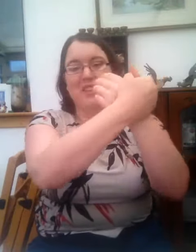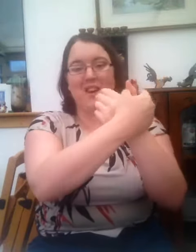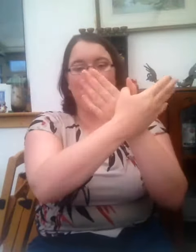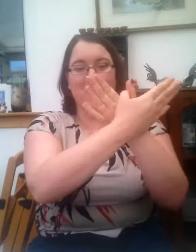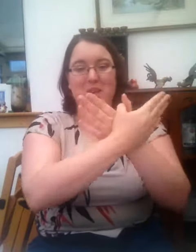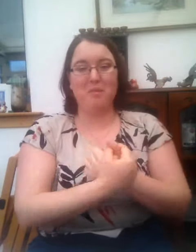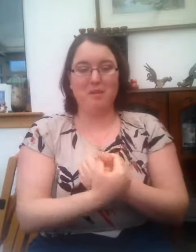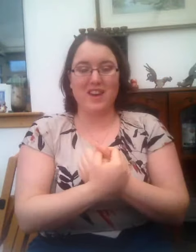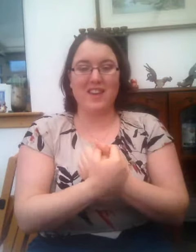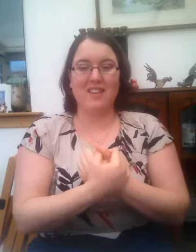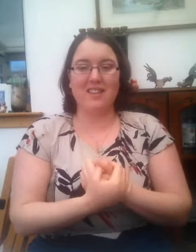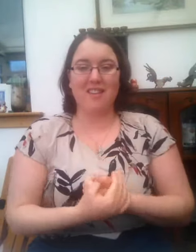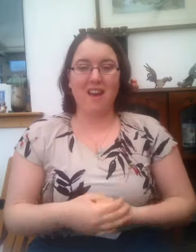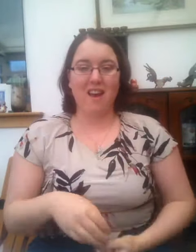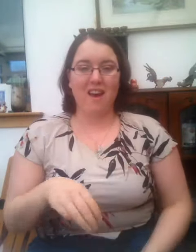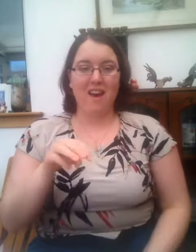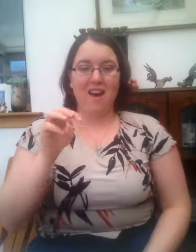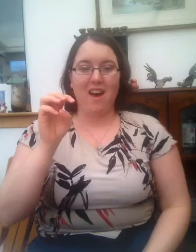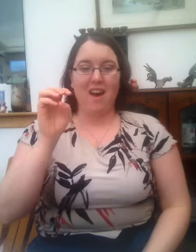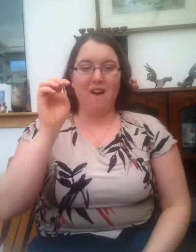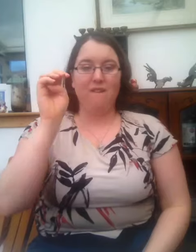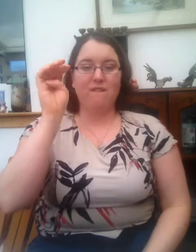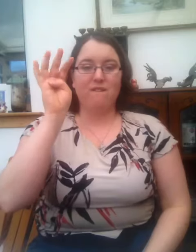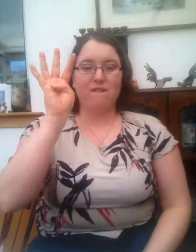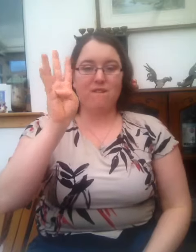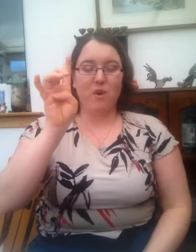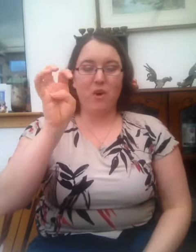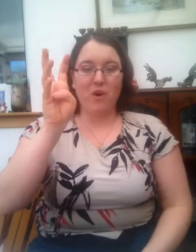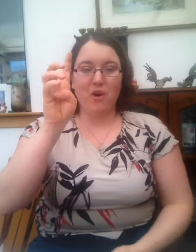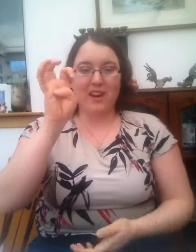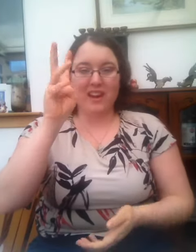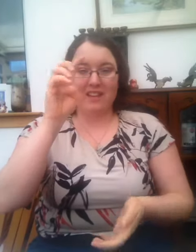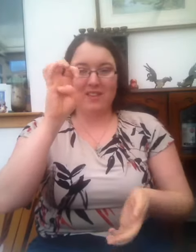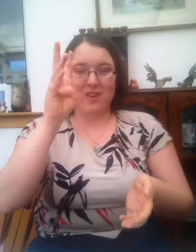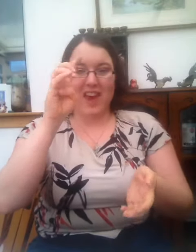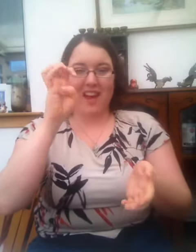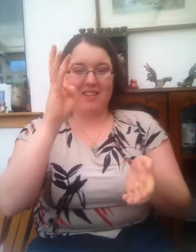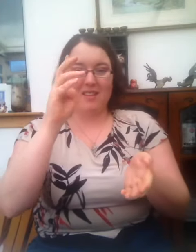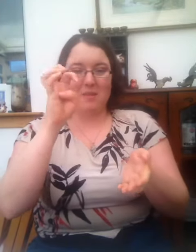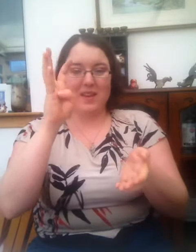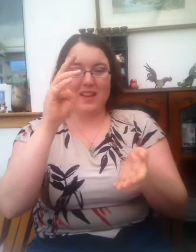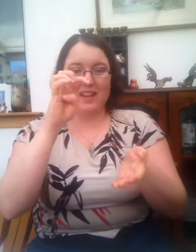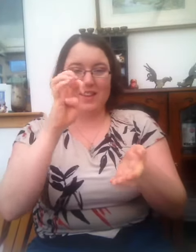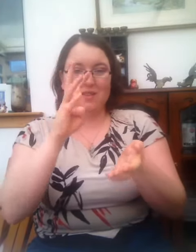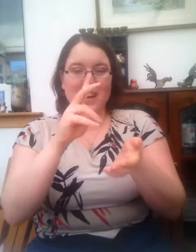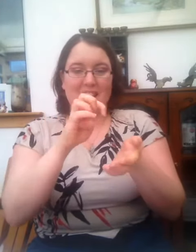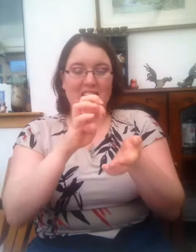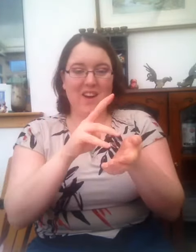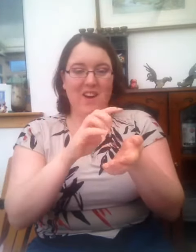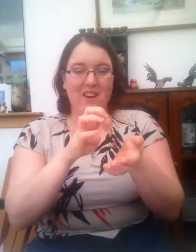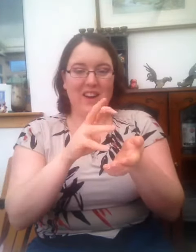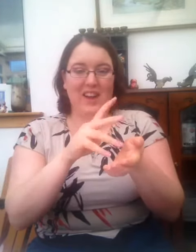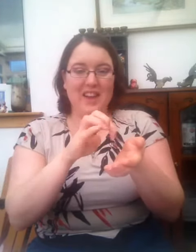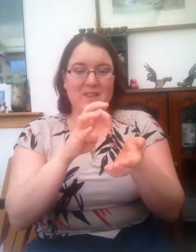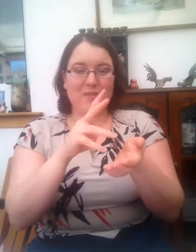on the breeze. Four little caterpillars wriggling on a leaf.